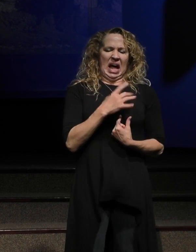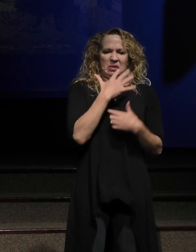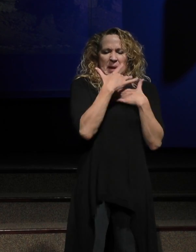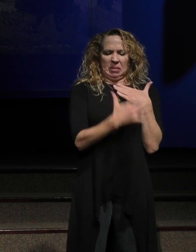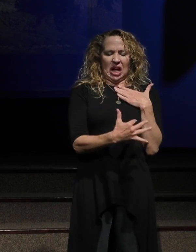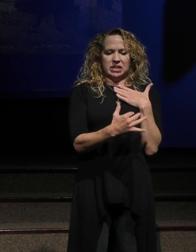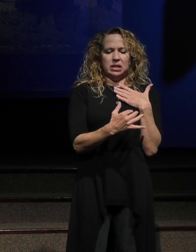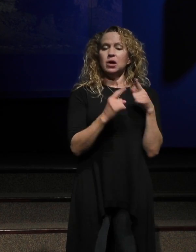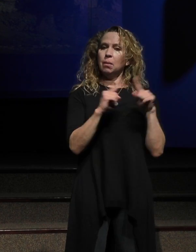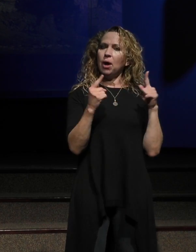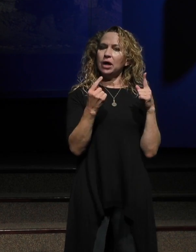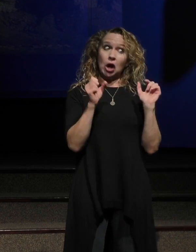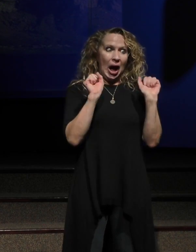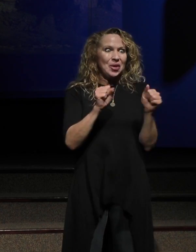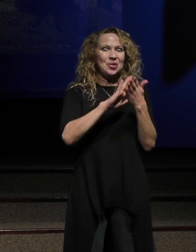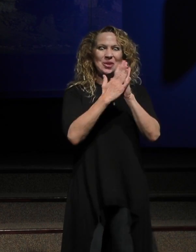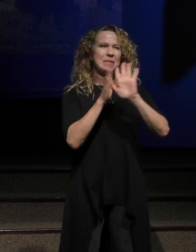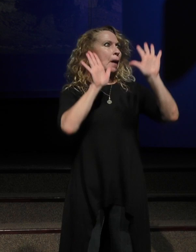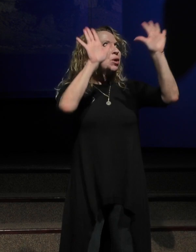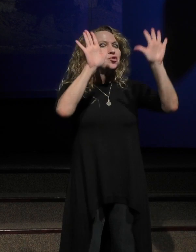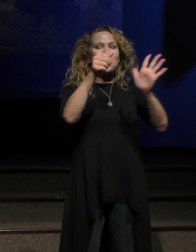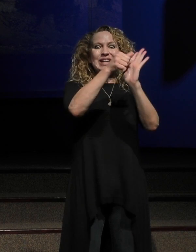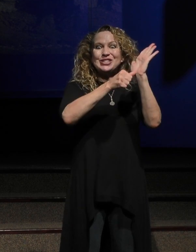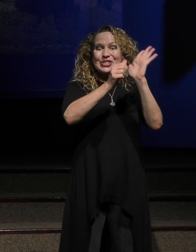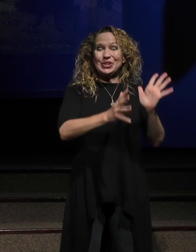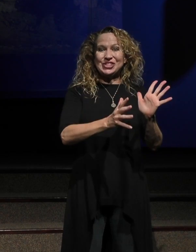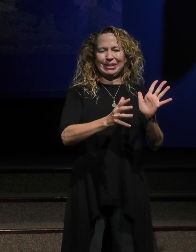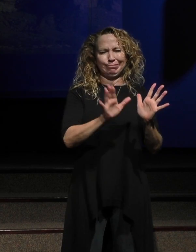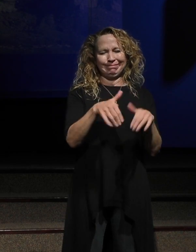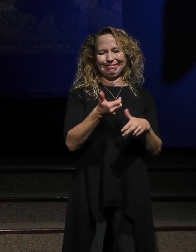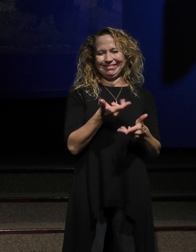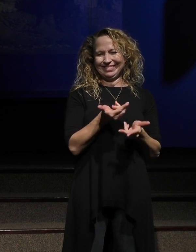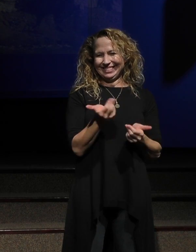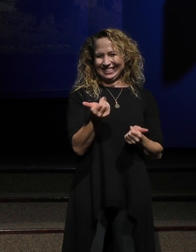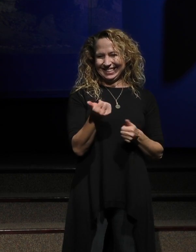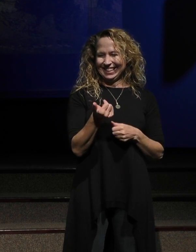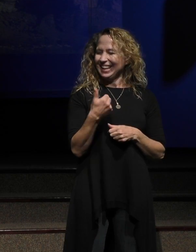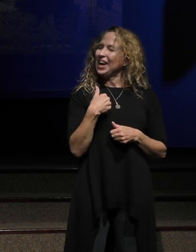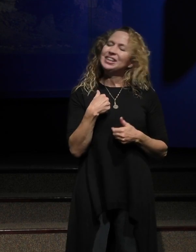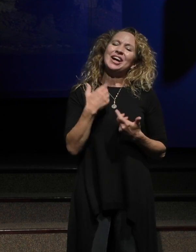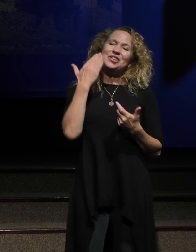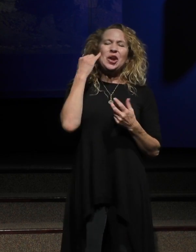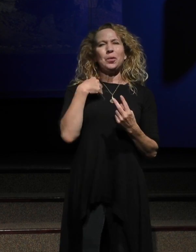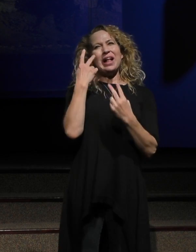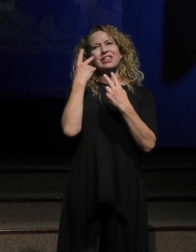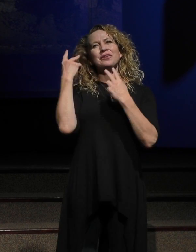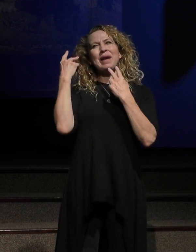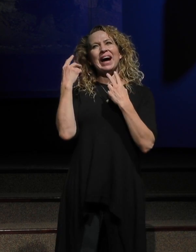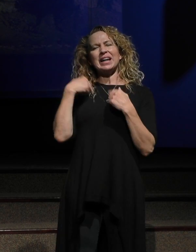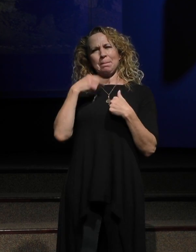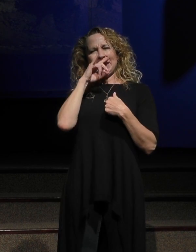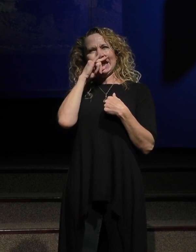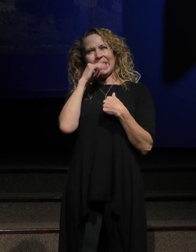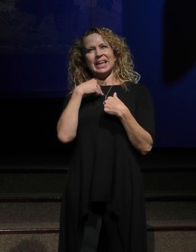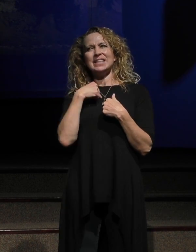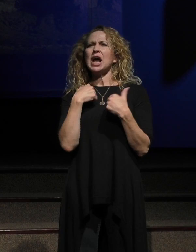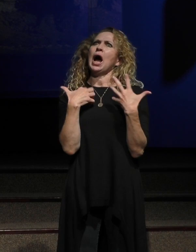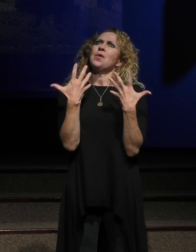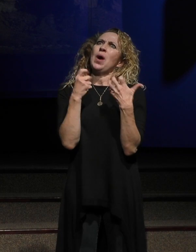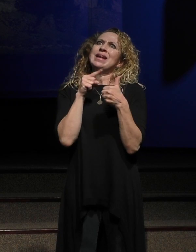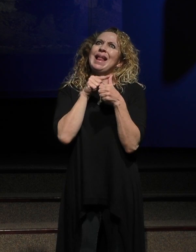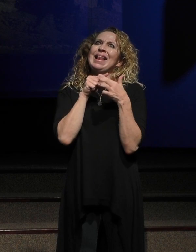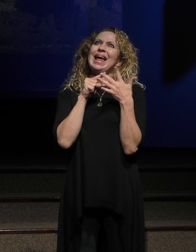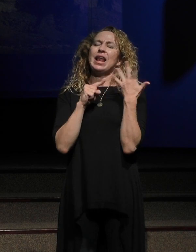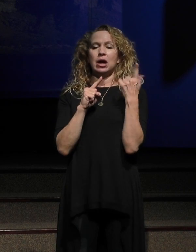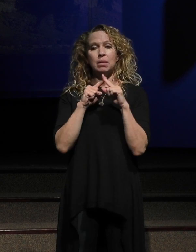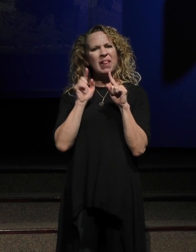things that have kept me from being a great surgeon but you know, we laugh about stuff that we wanted as kids but for me, that